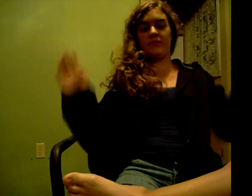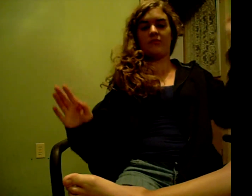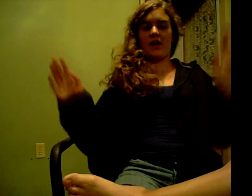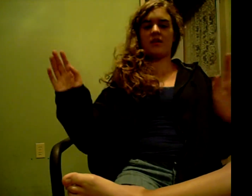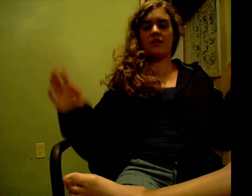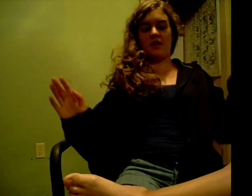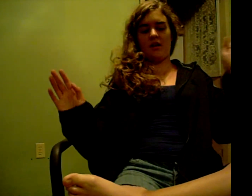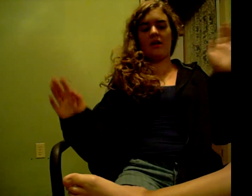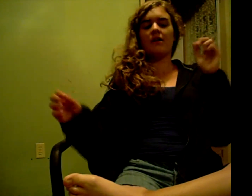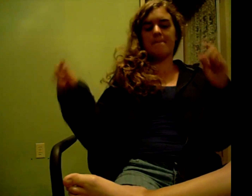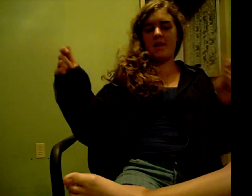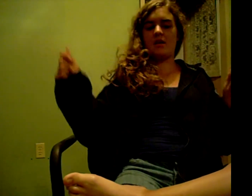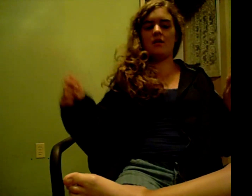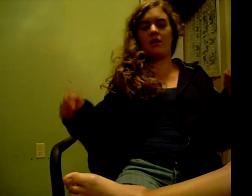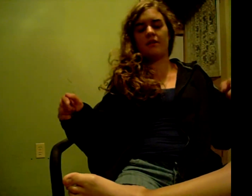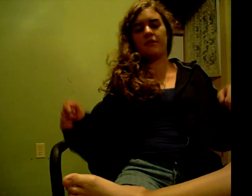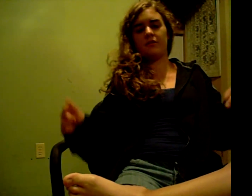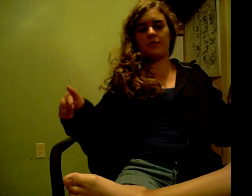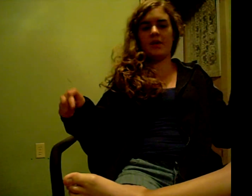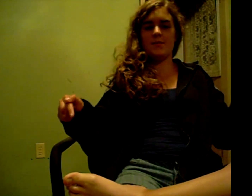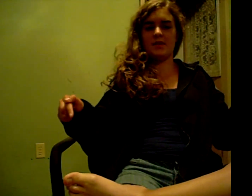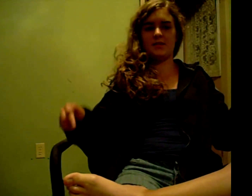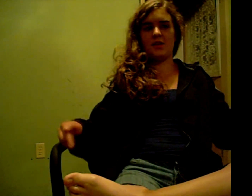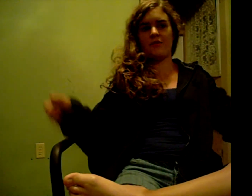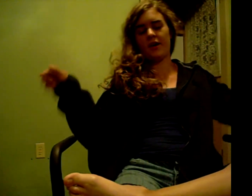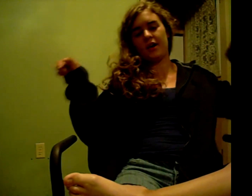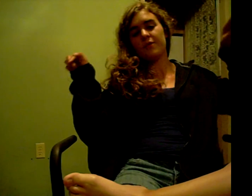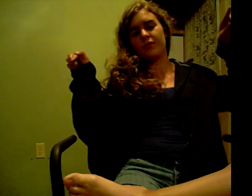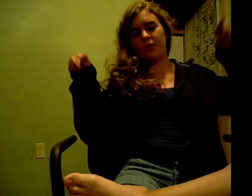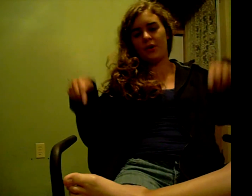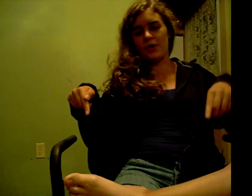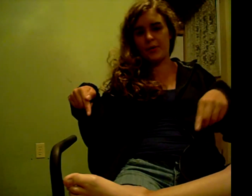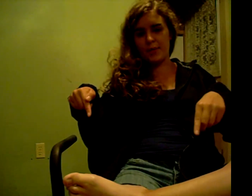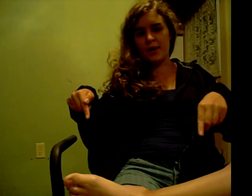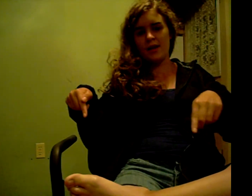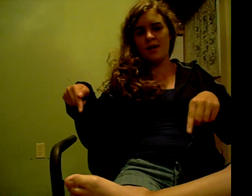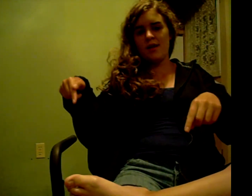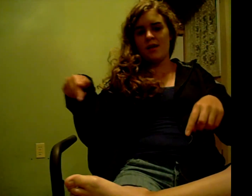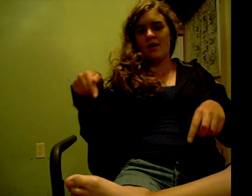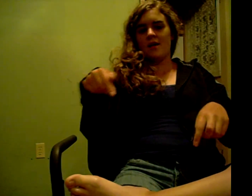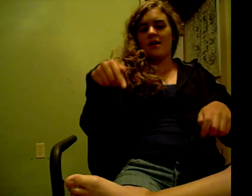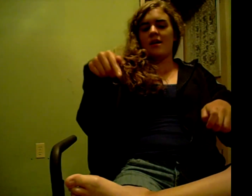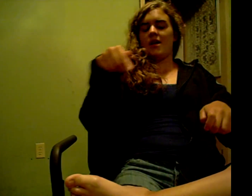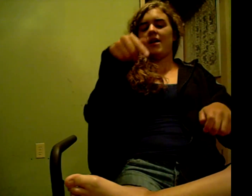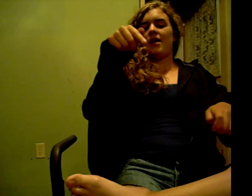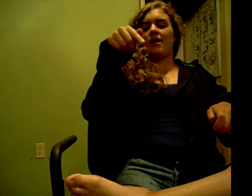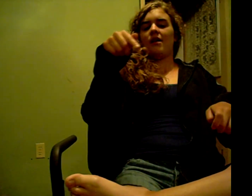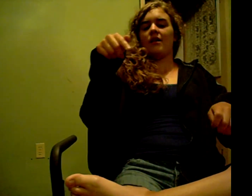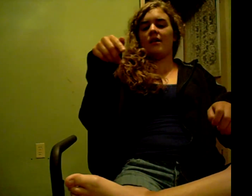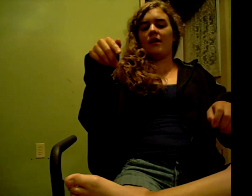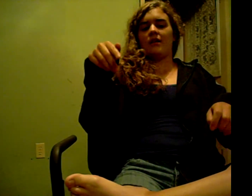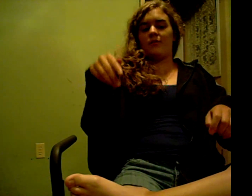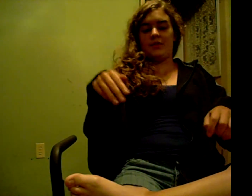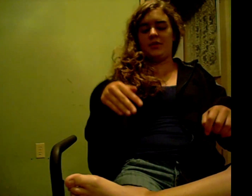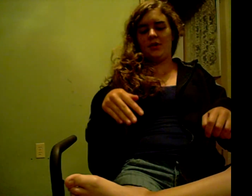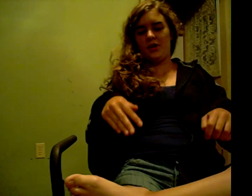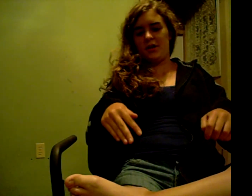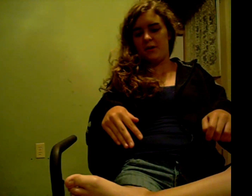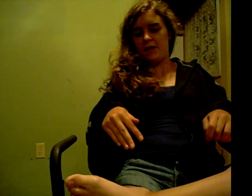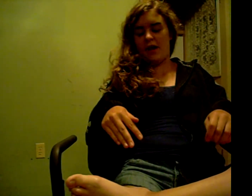like, yeah, making hot dogs by myself. I was alone and it wasn't a good idea. I